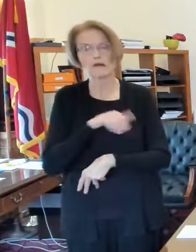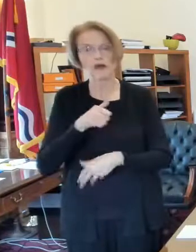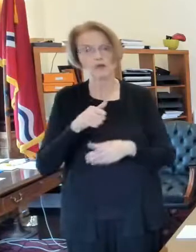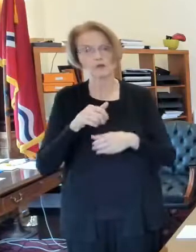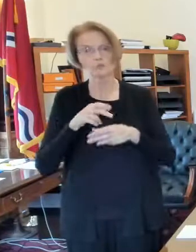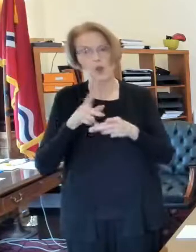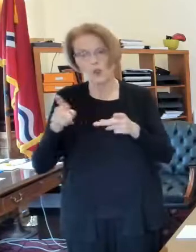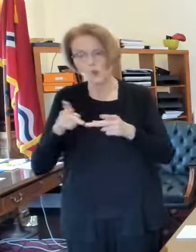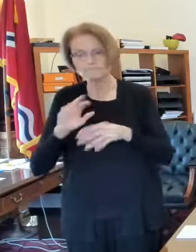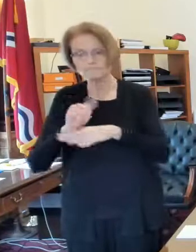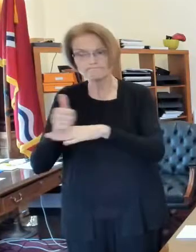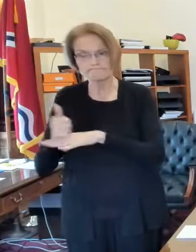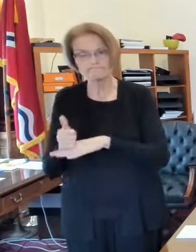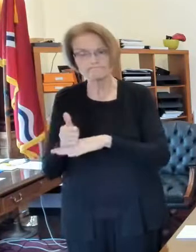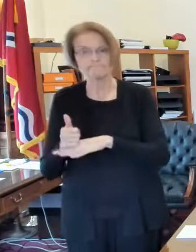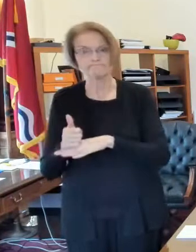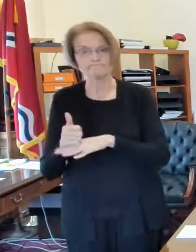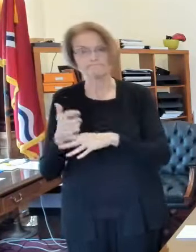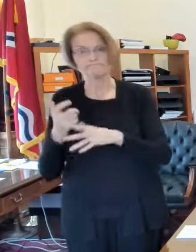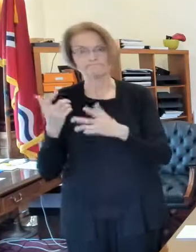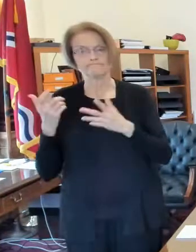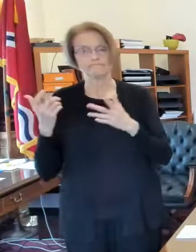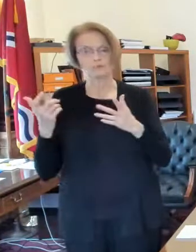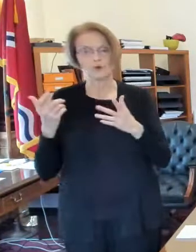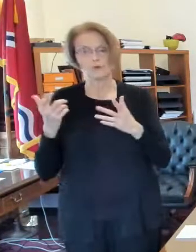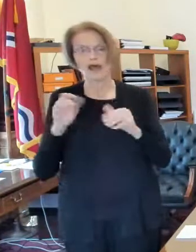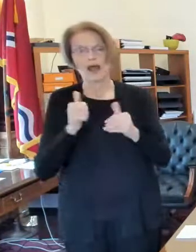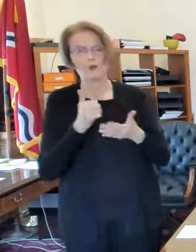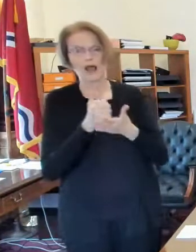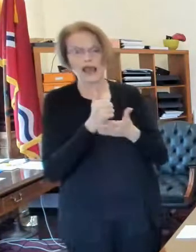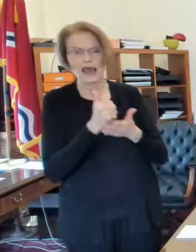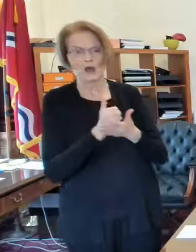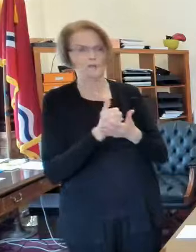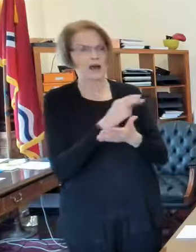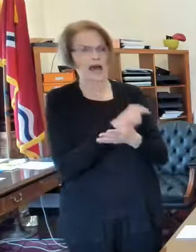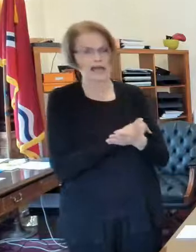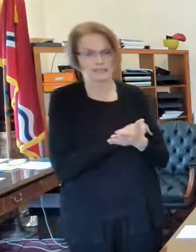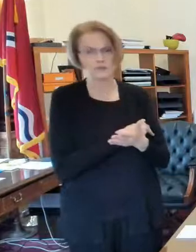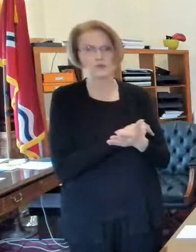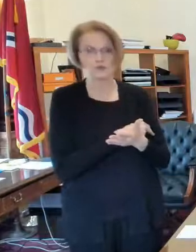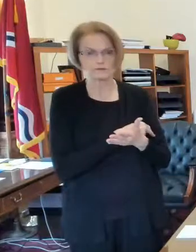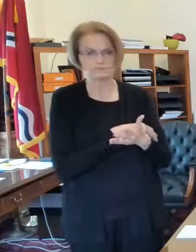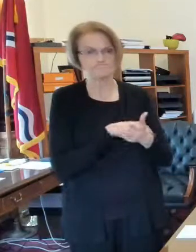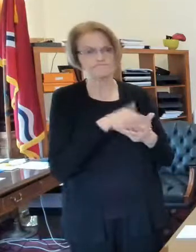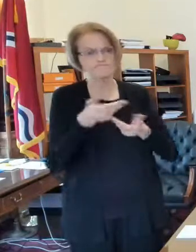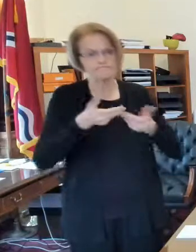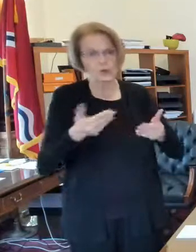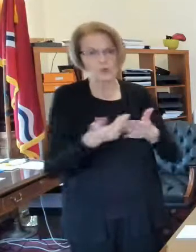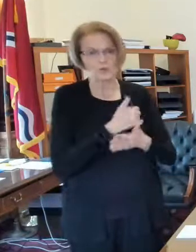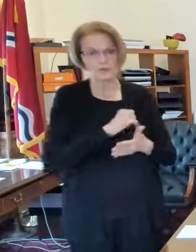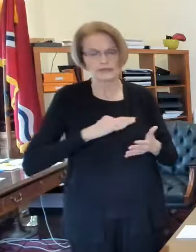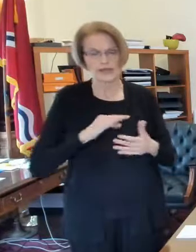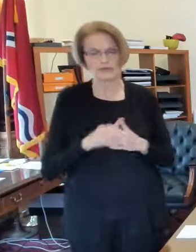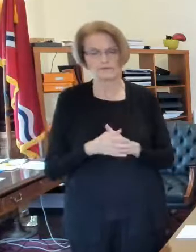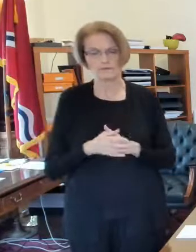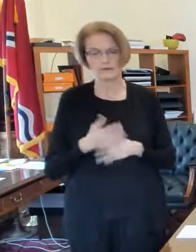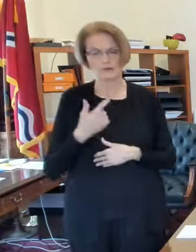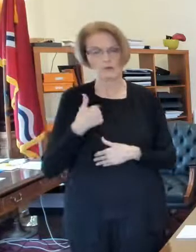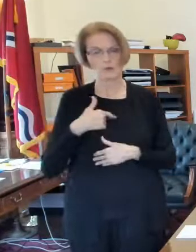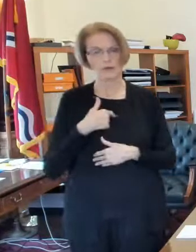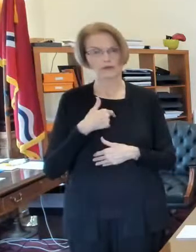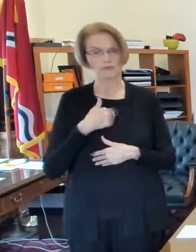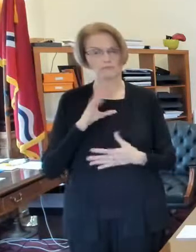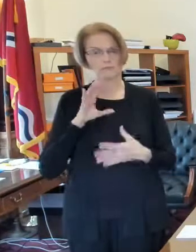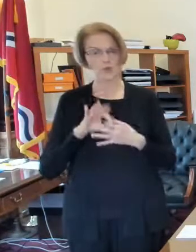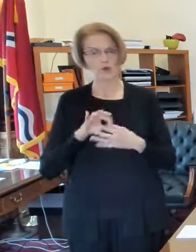and helping step hospitals boost staffing capacity so we are part of the pandemic task force and i'm sure hopefully